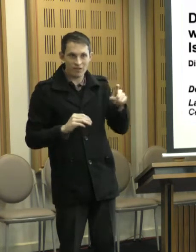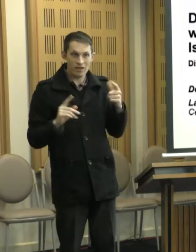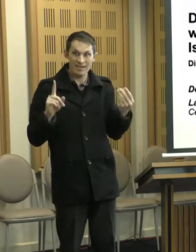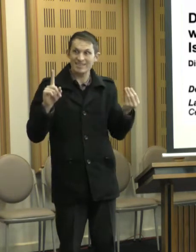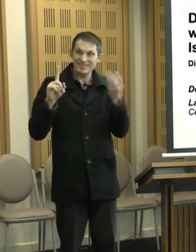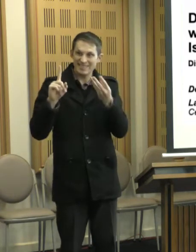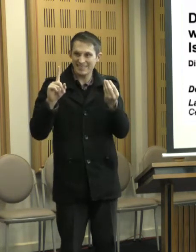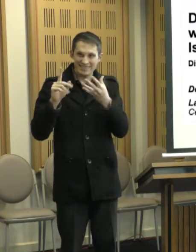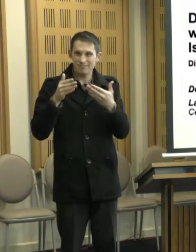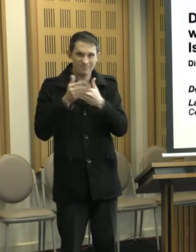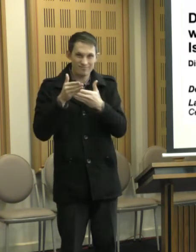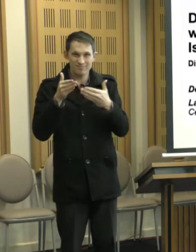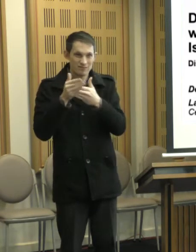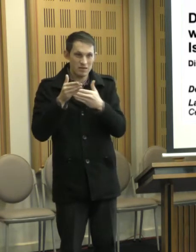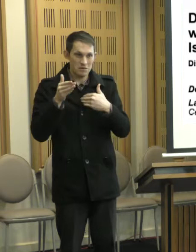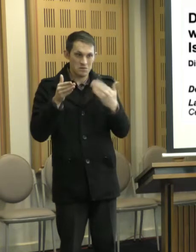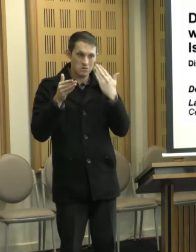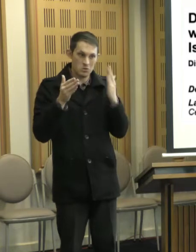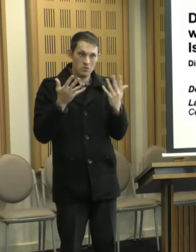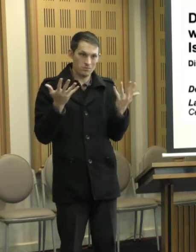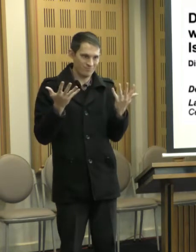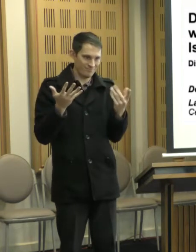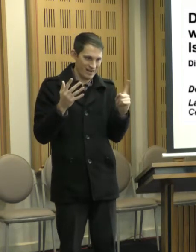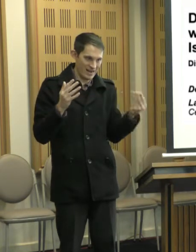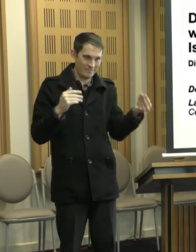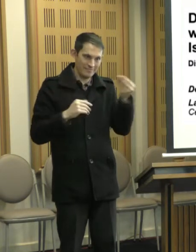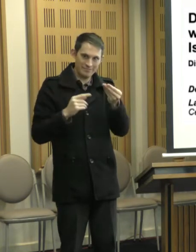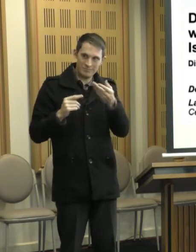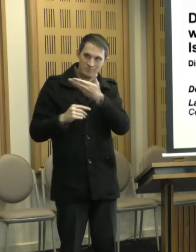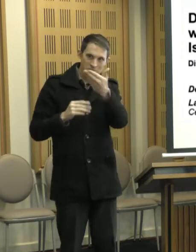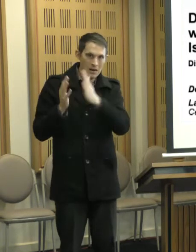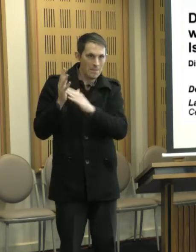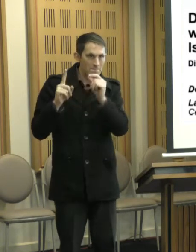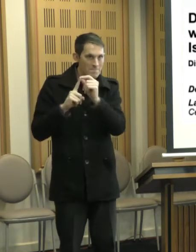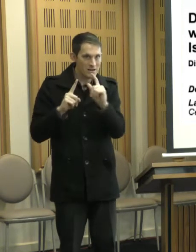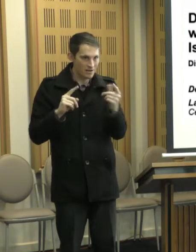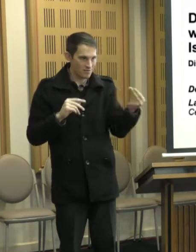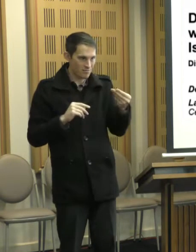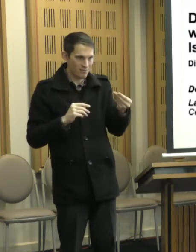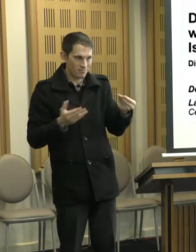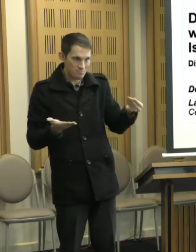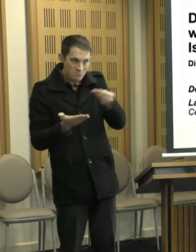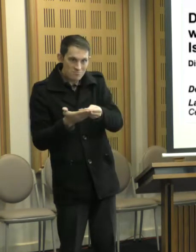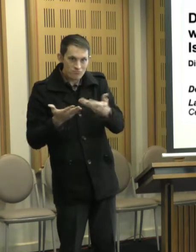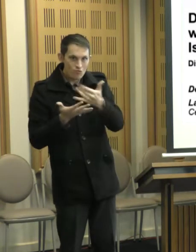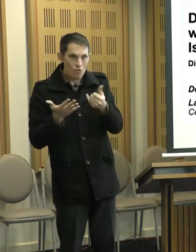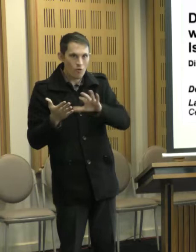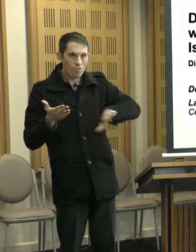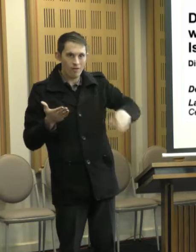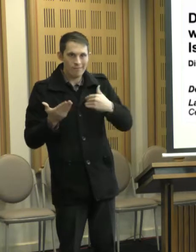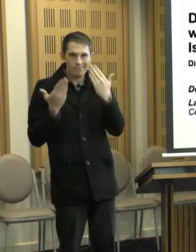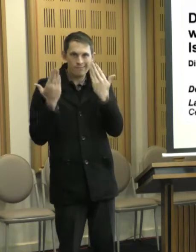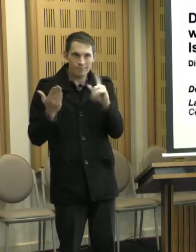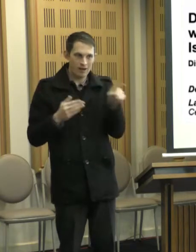regards to our MPs now. But, um, I think he was on the right track from what we've seen